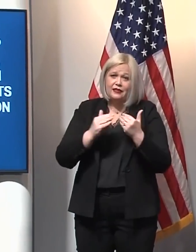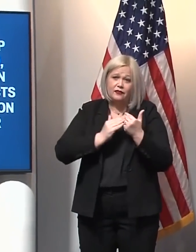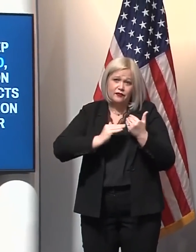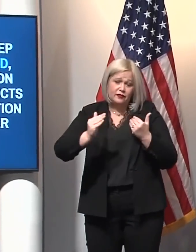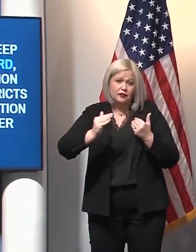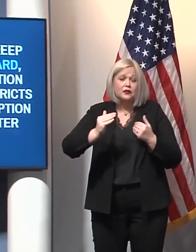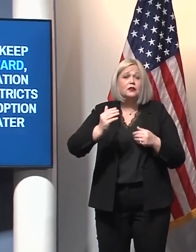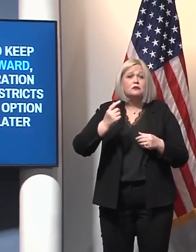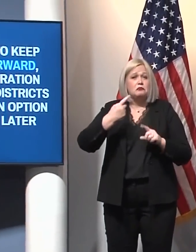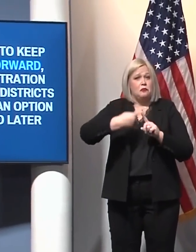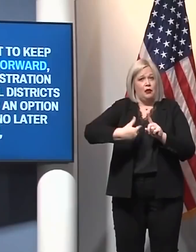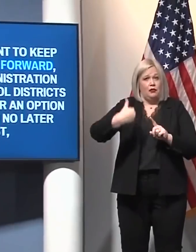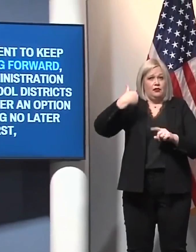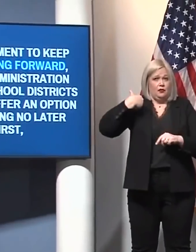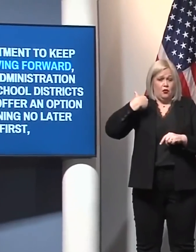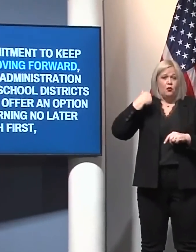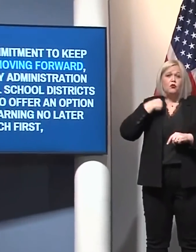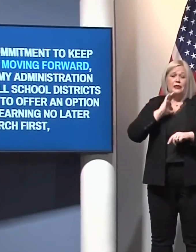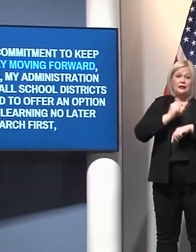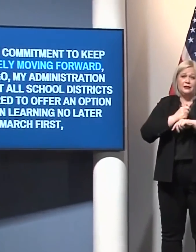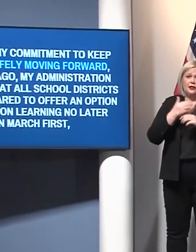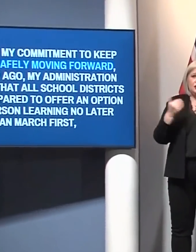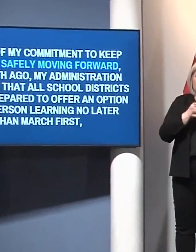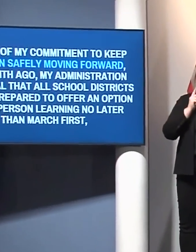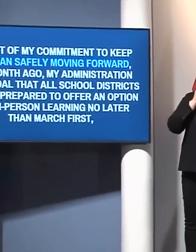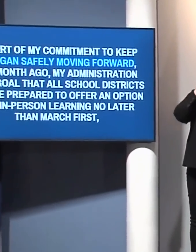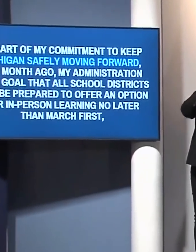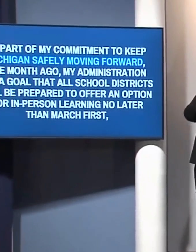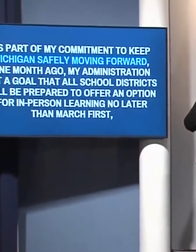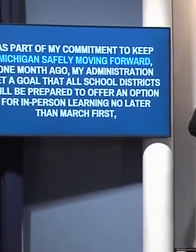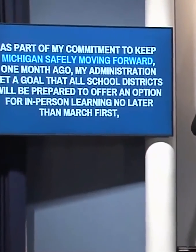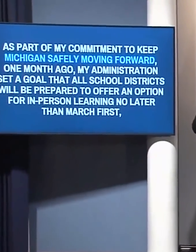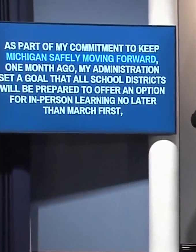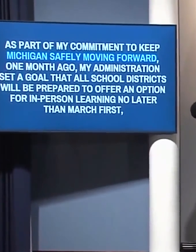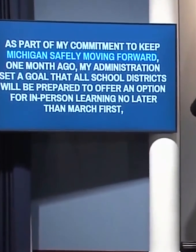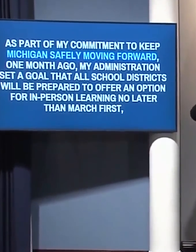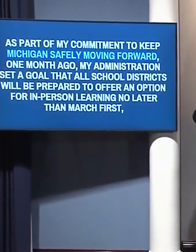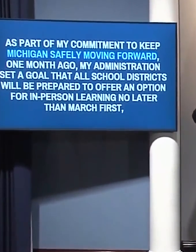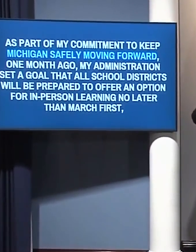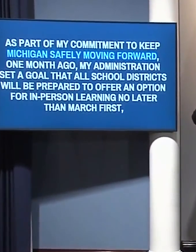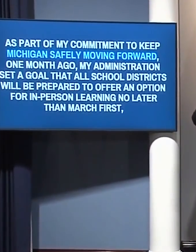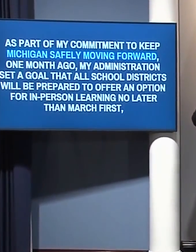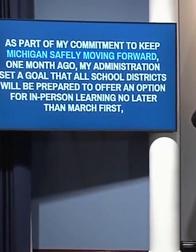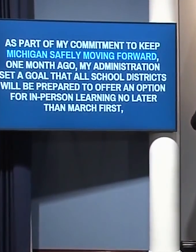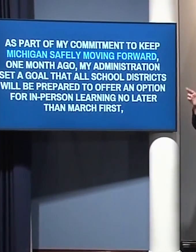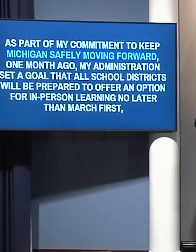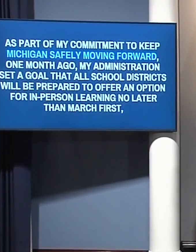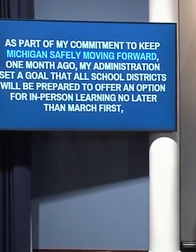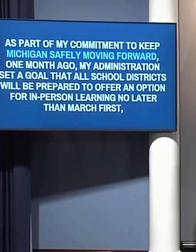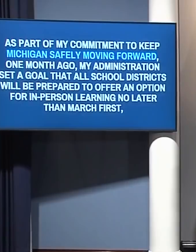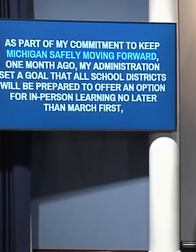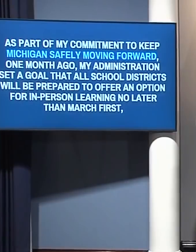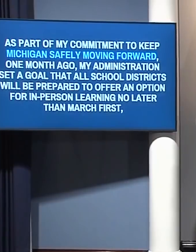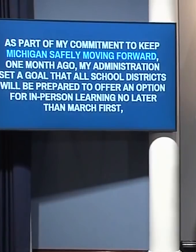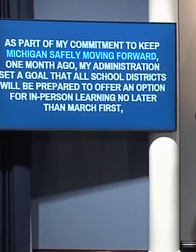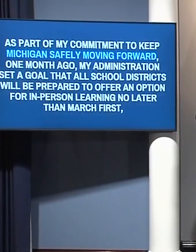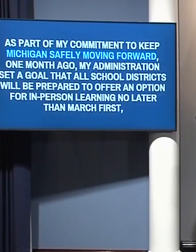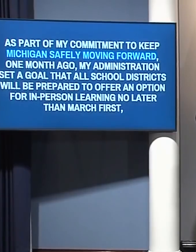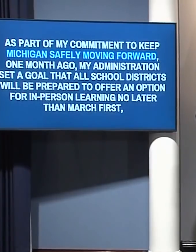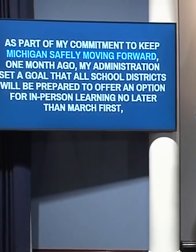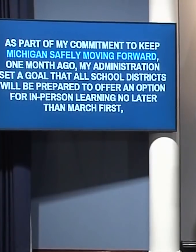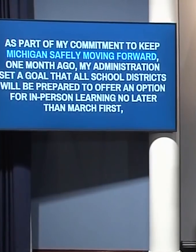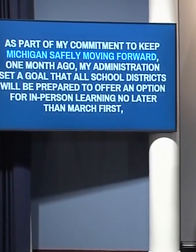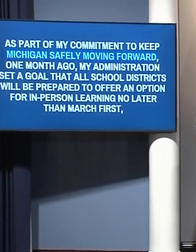one month ago my administration set a goal that all school districts would be prepared to offer an in-person learning